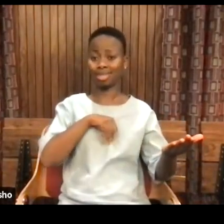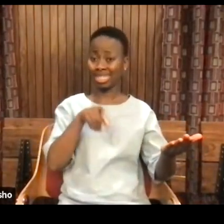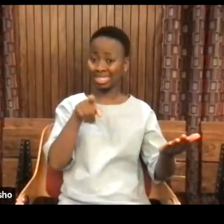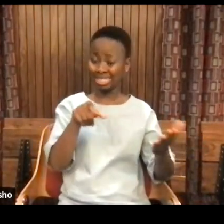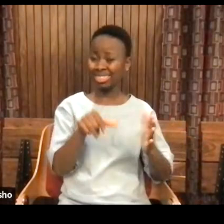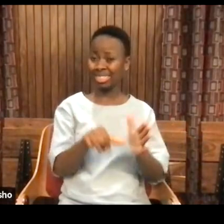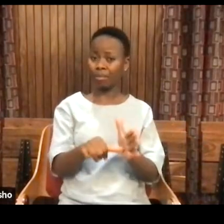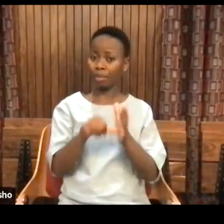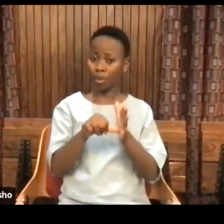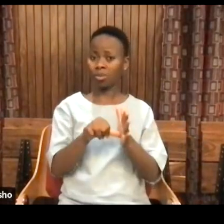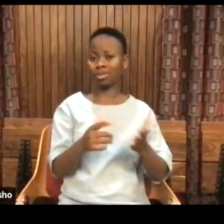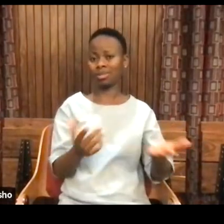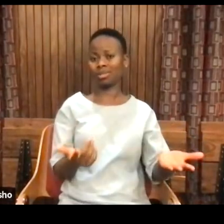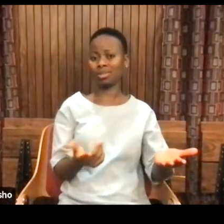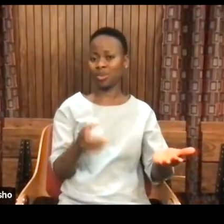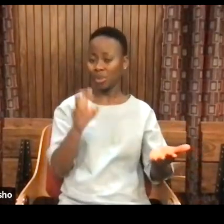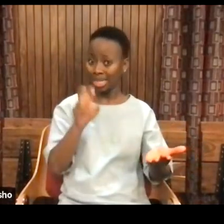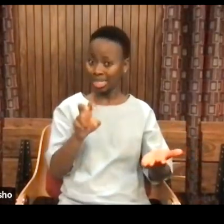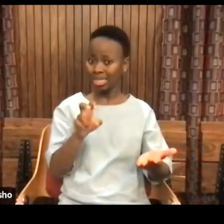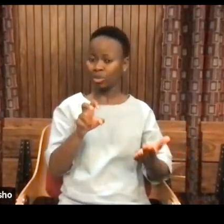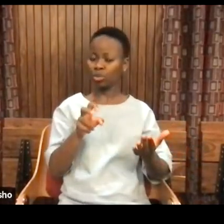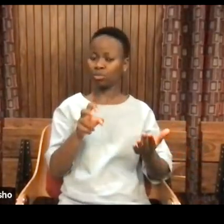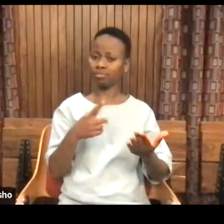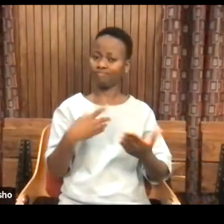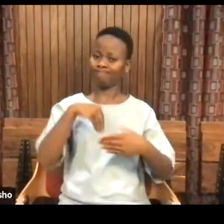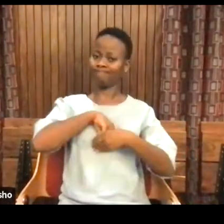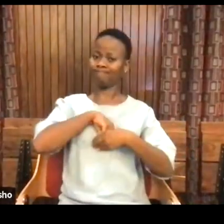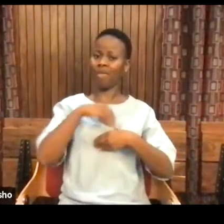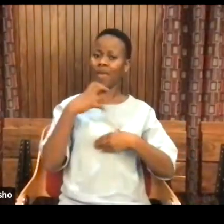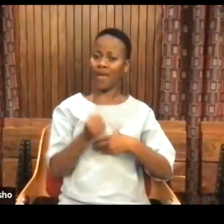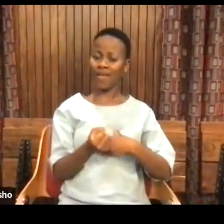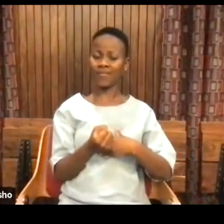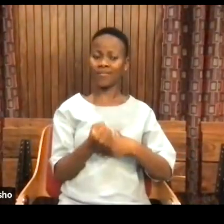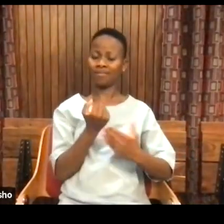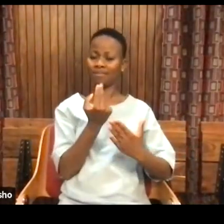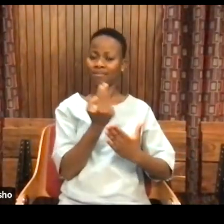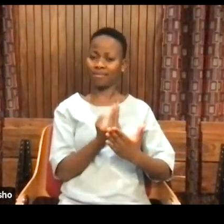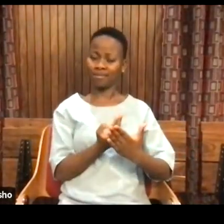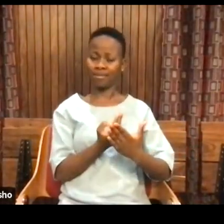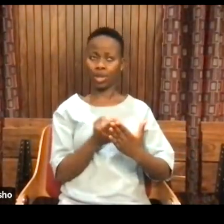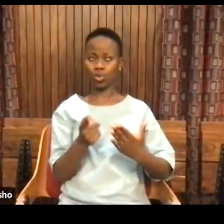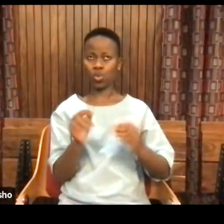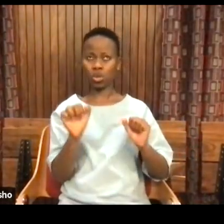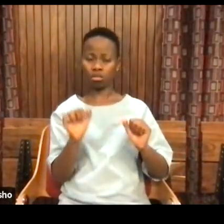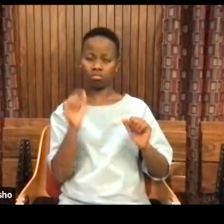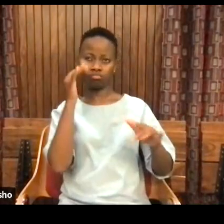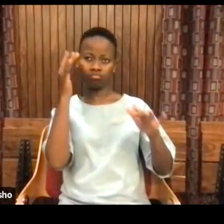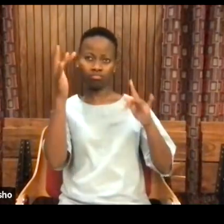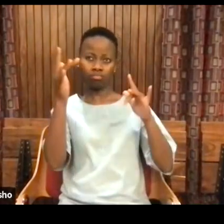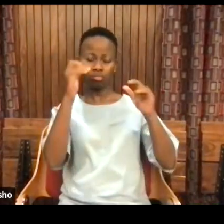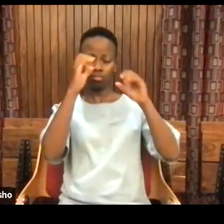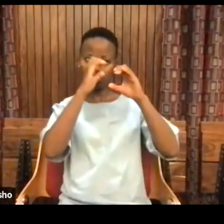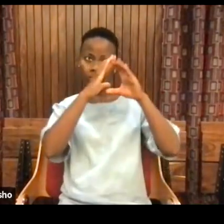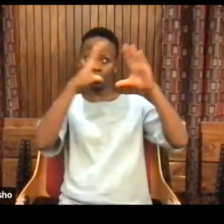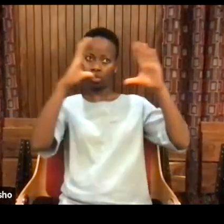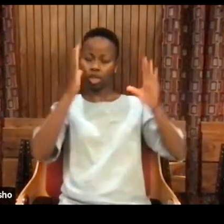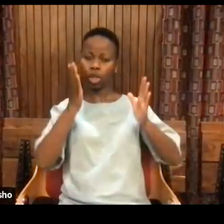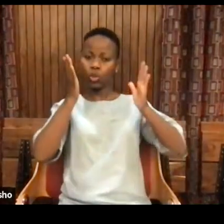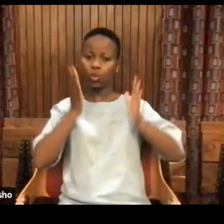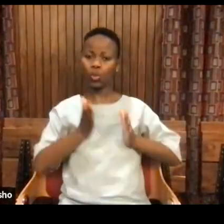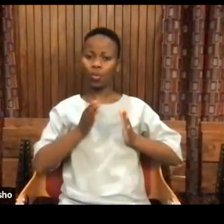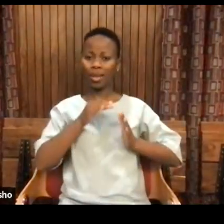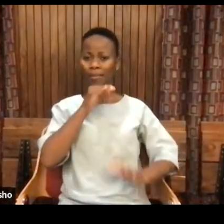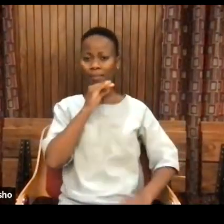essential, necessary conditions to deal with the very important question of what it is to live a human life